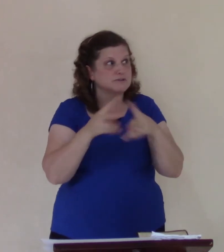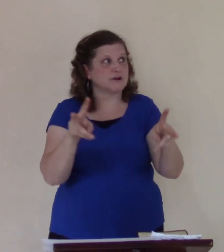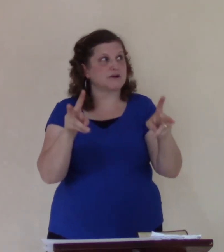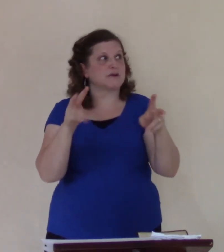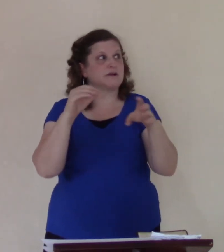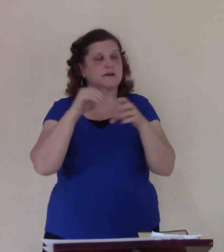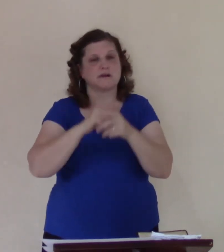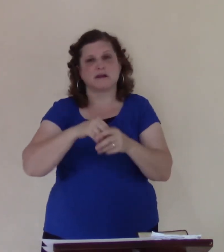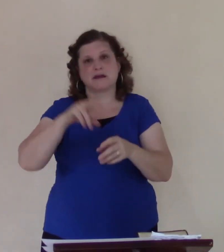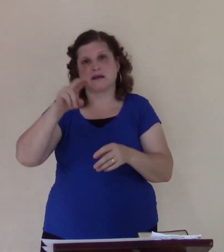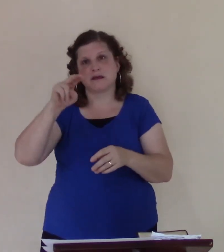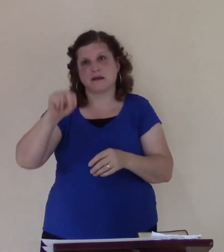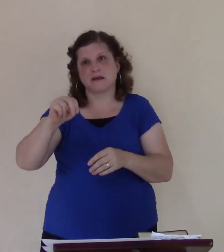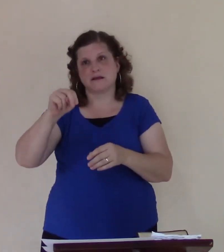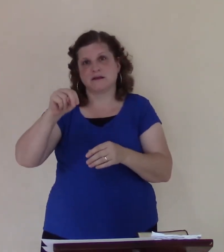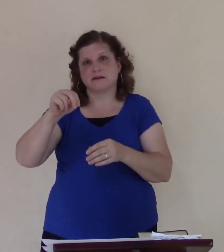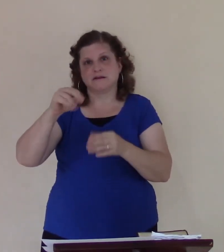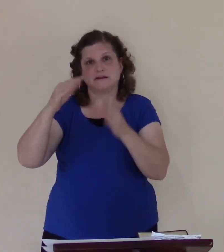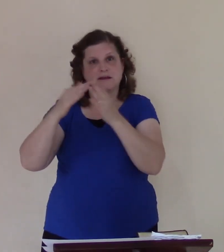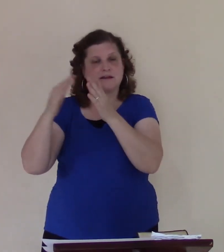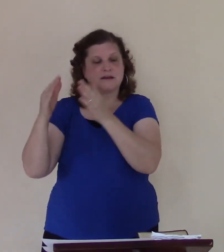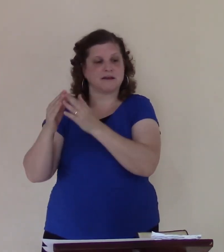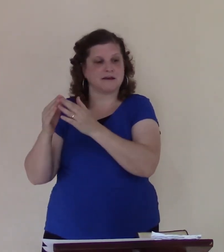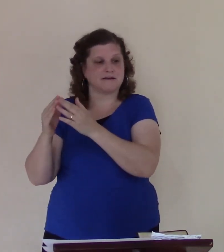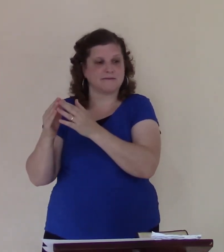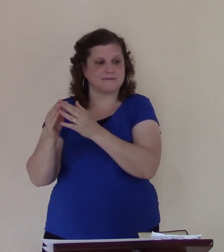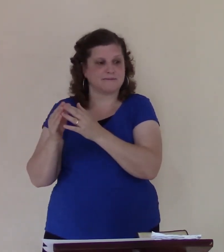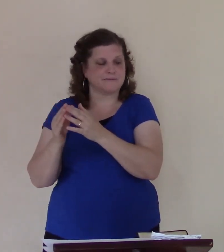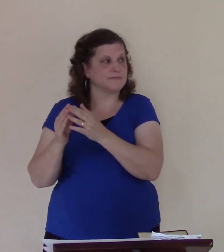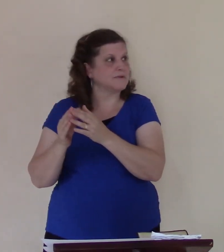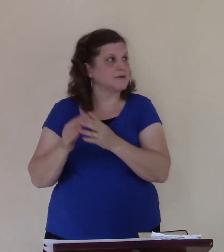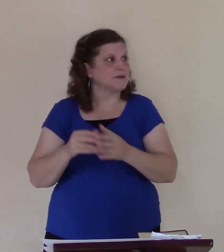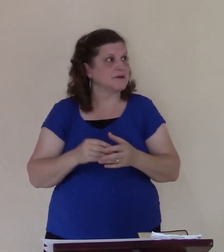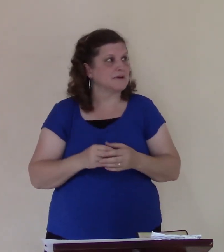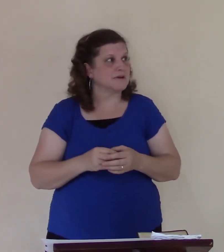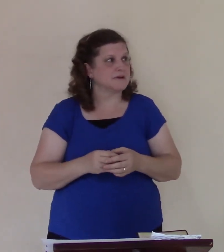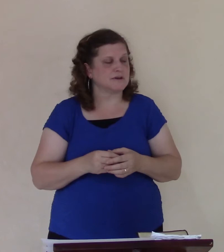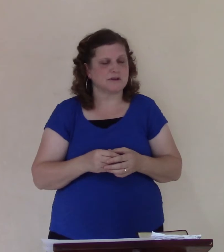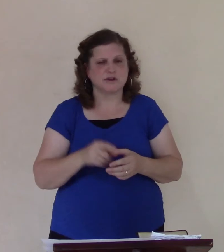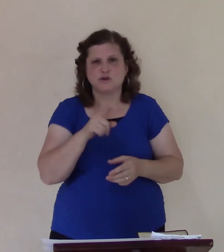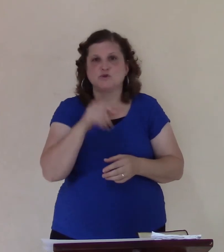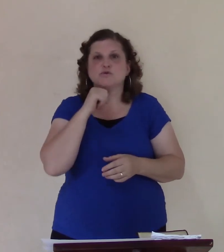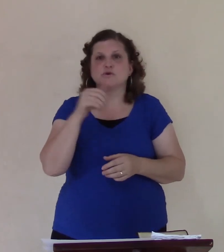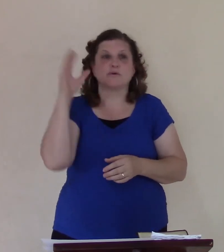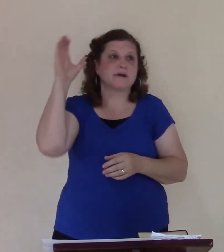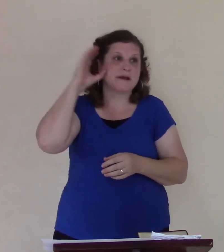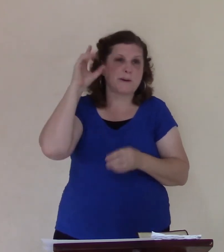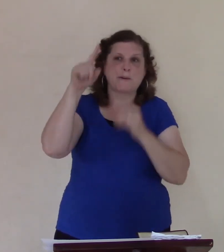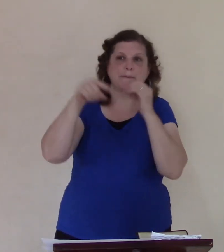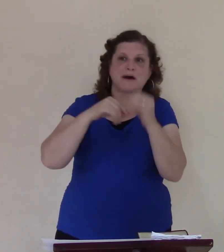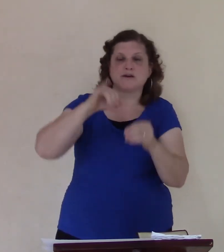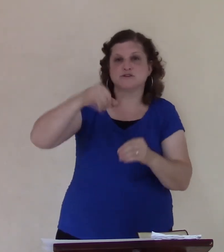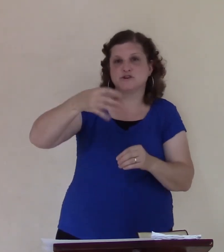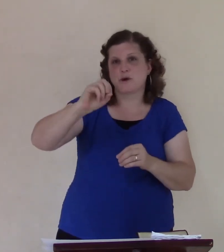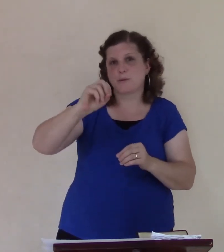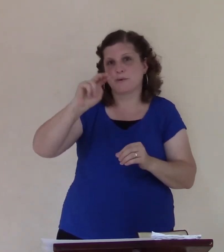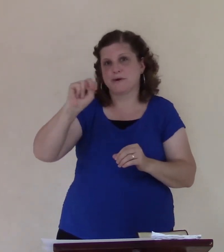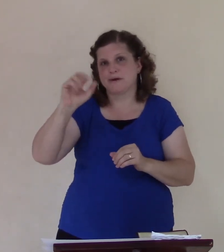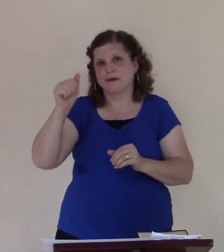You don't hear about Jonah saying, hey, we need to get together and let me teach you guys the word of God. Let me teach you what God has said. You don't